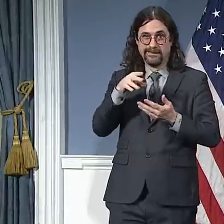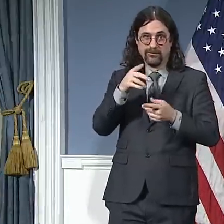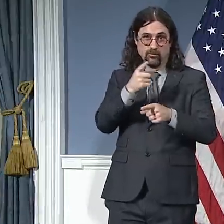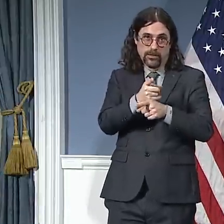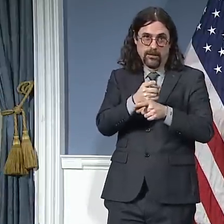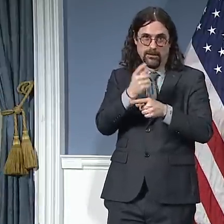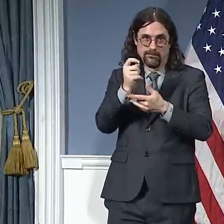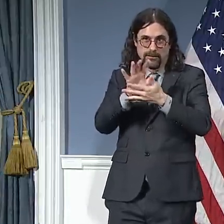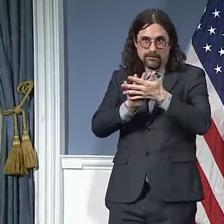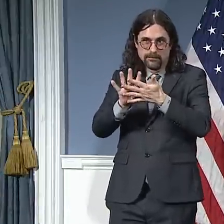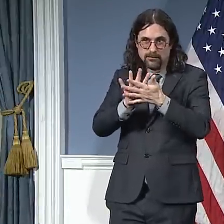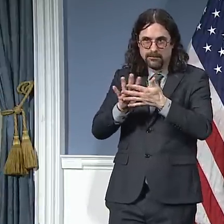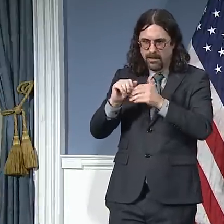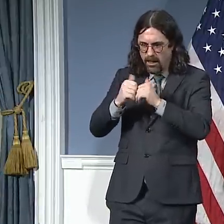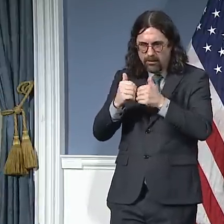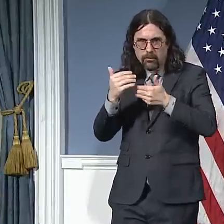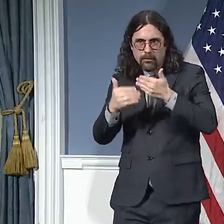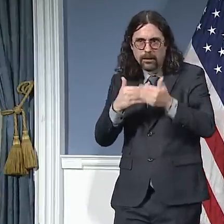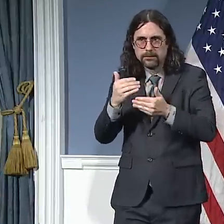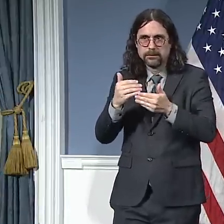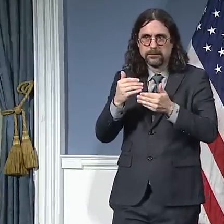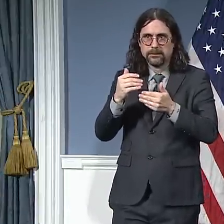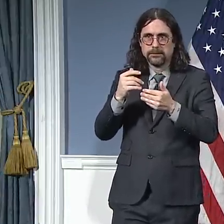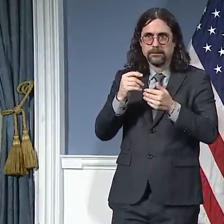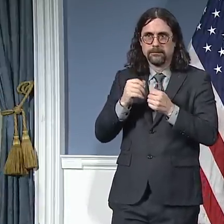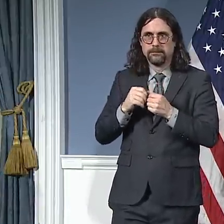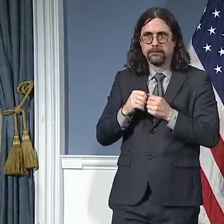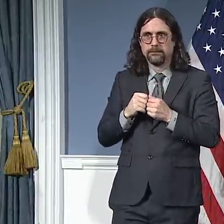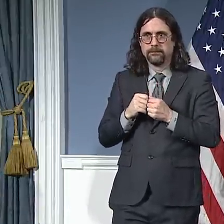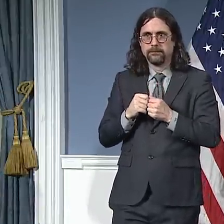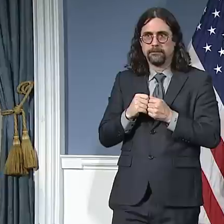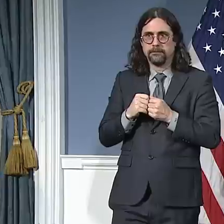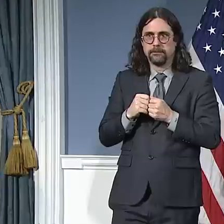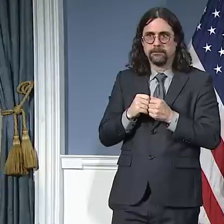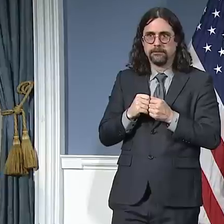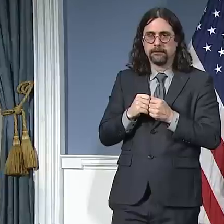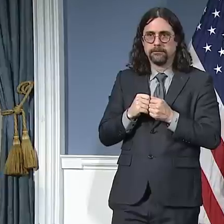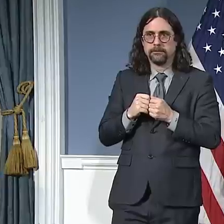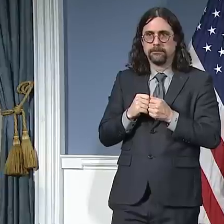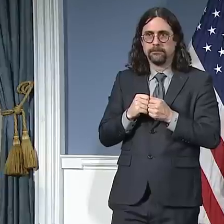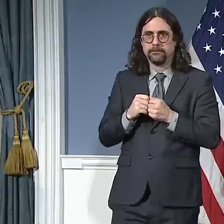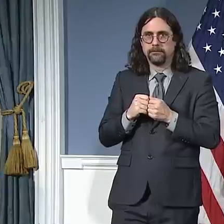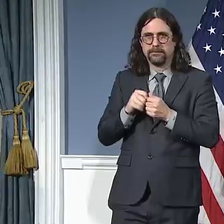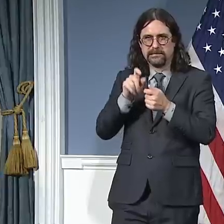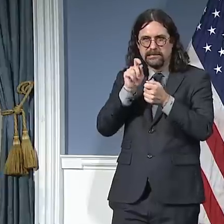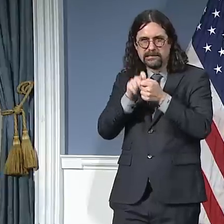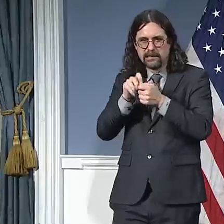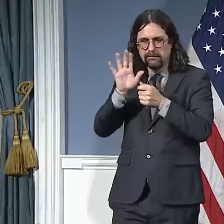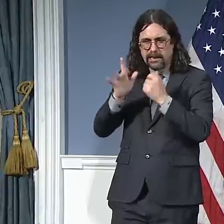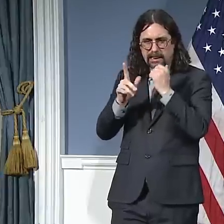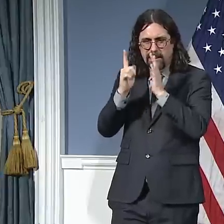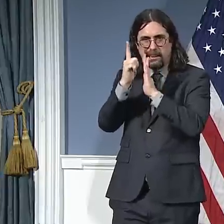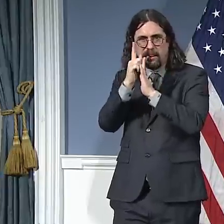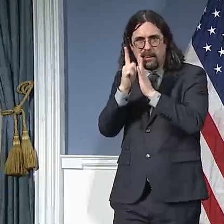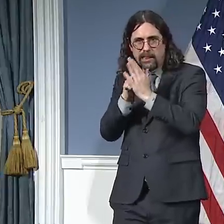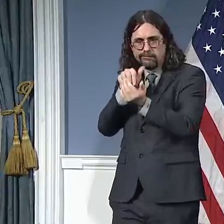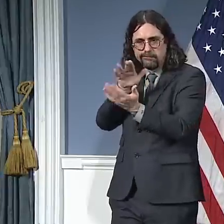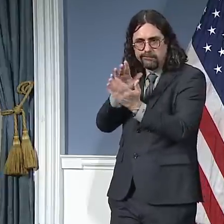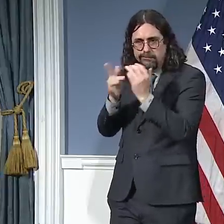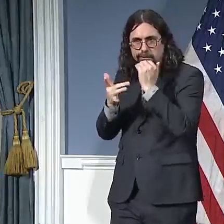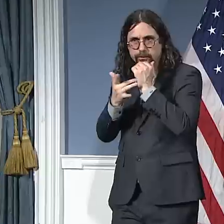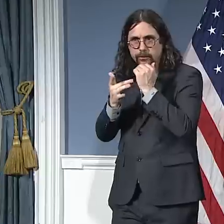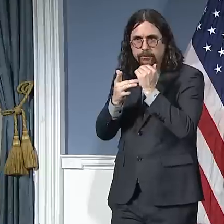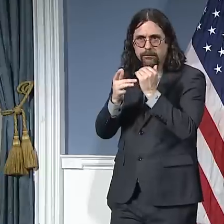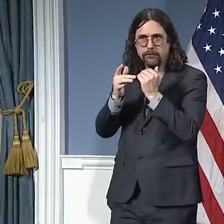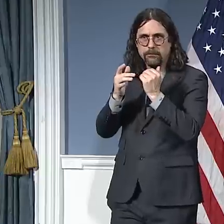legal approach. Our team can get you that right after this. I do know that it requires action by the DAs. Remember,